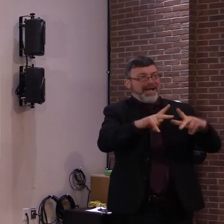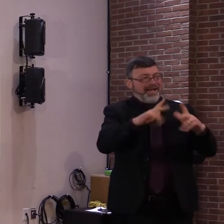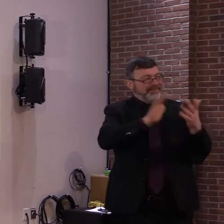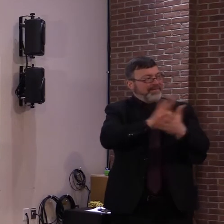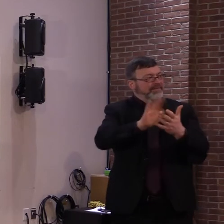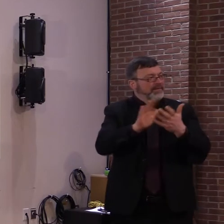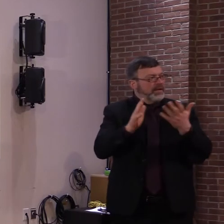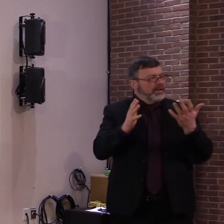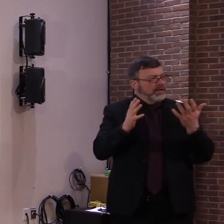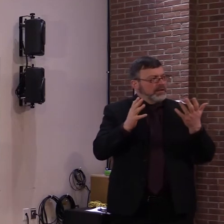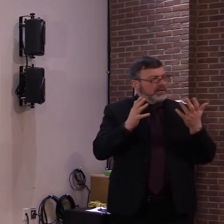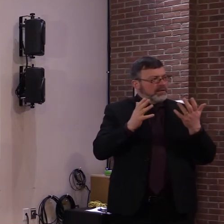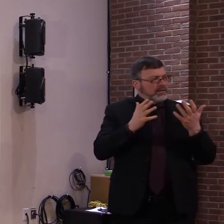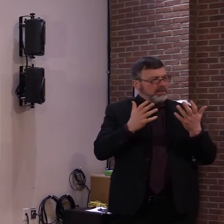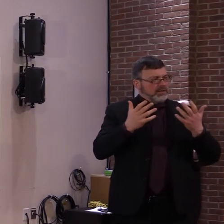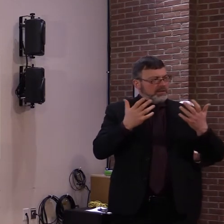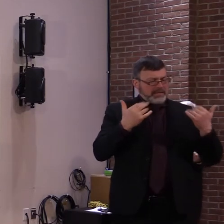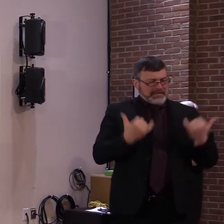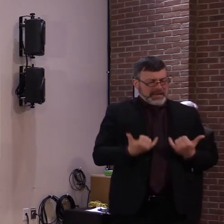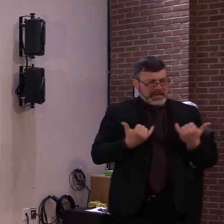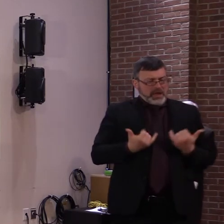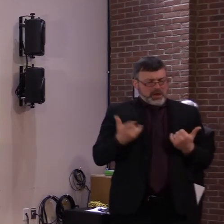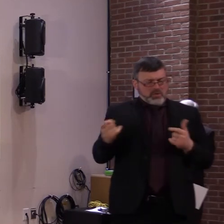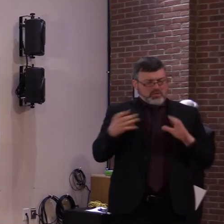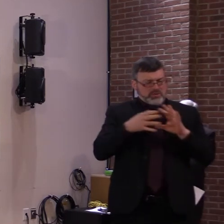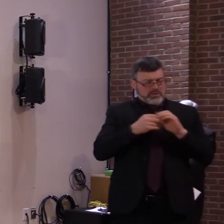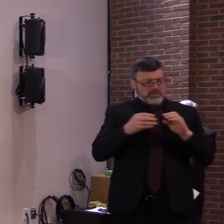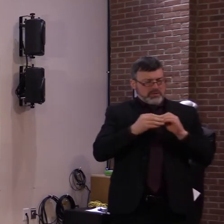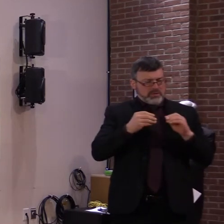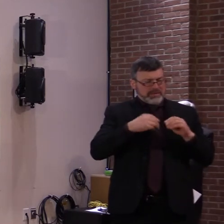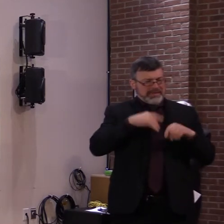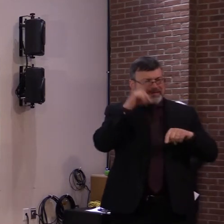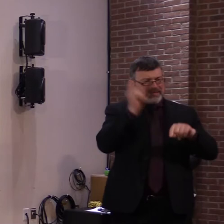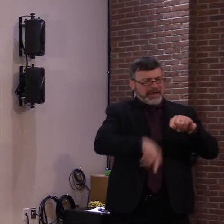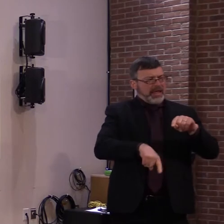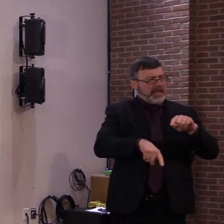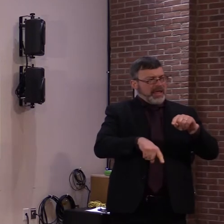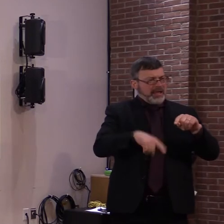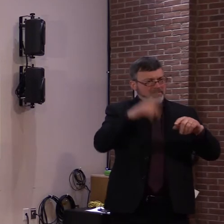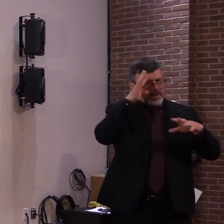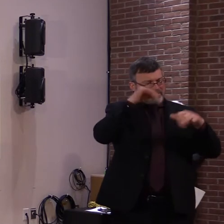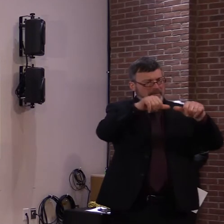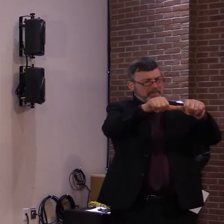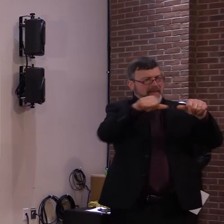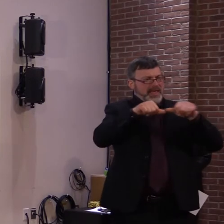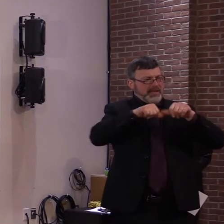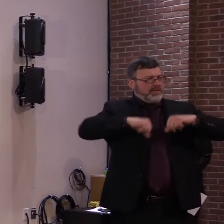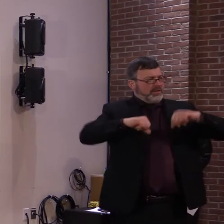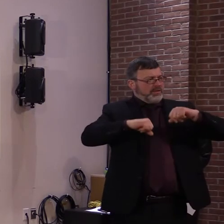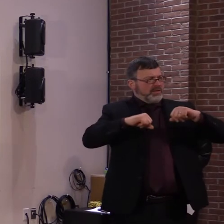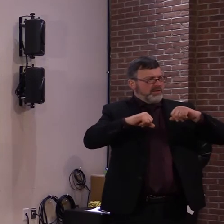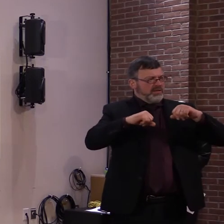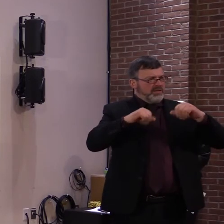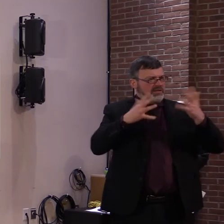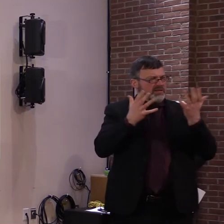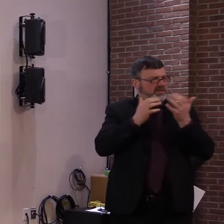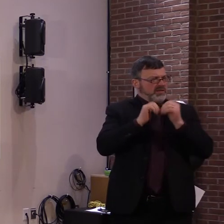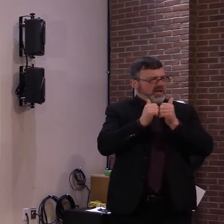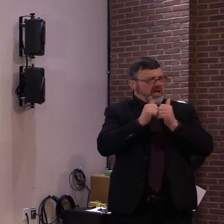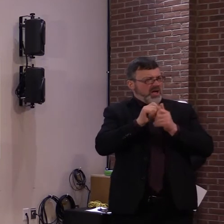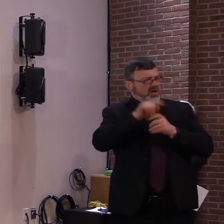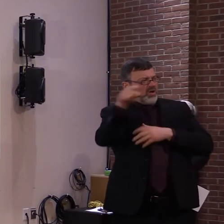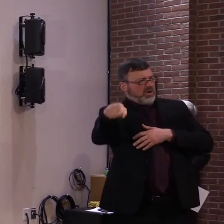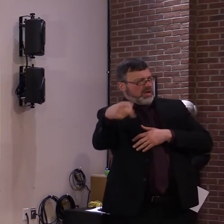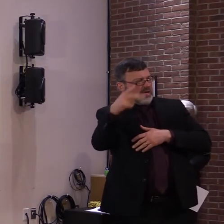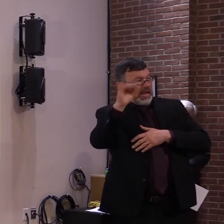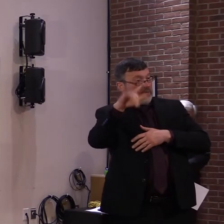do we get there from here? Will the distancing guidance get tweaked? Will the state look at tents or something to have more outside classes? How